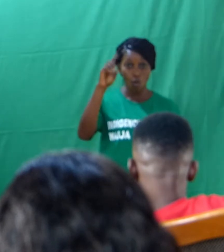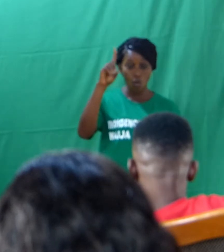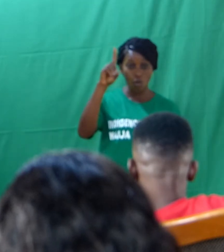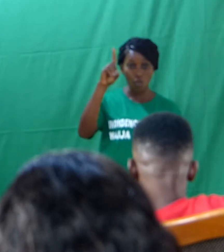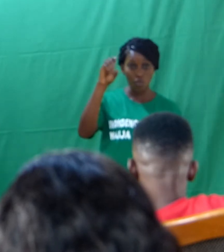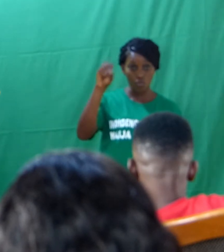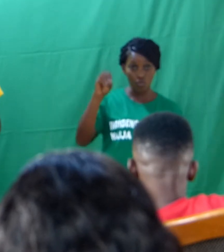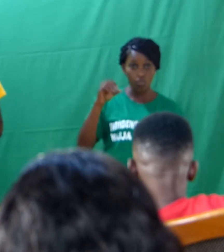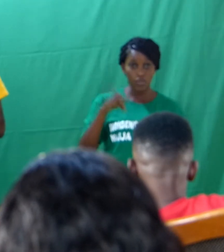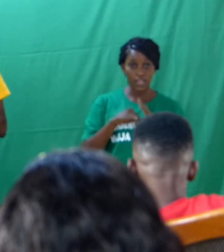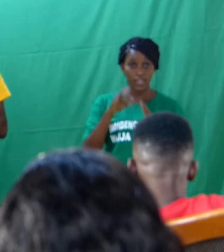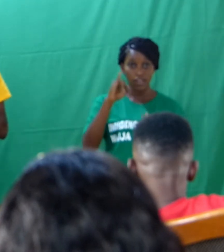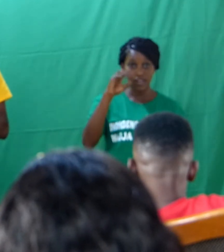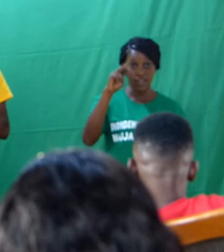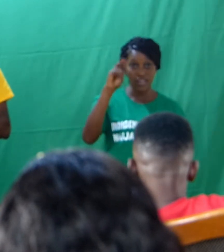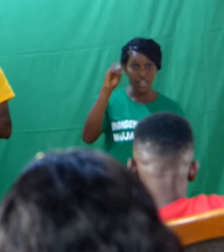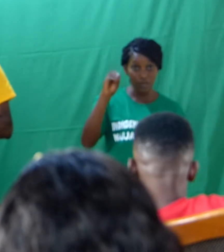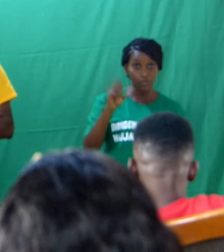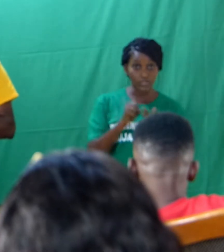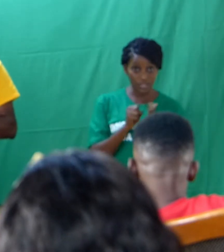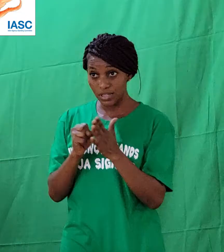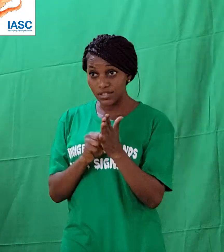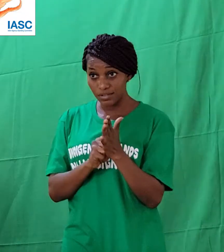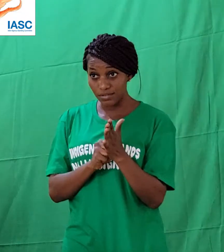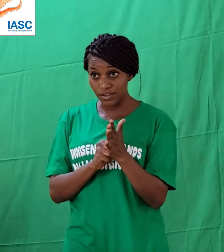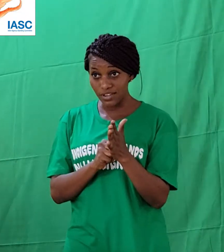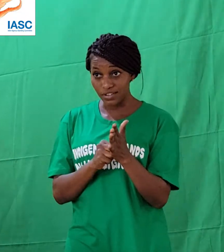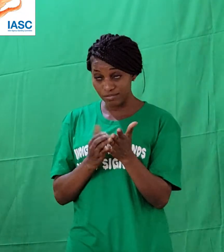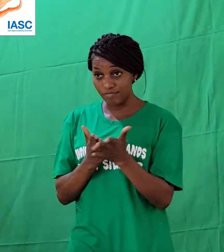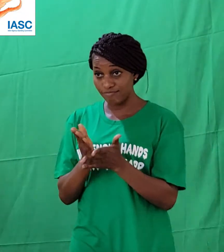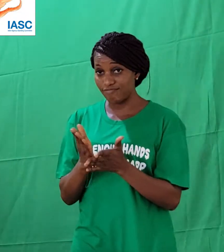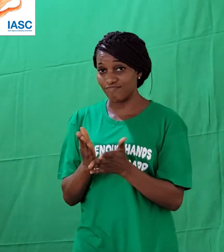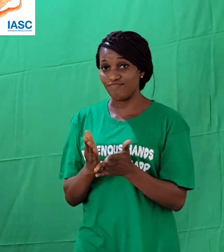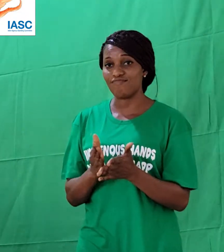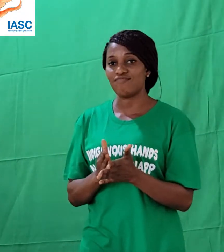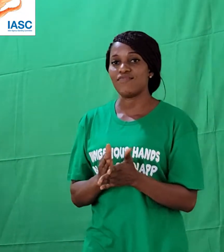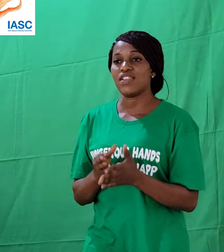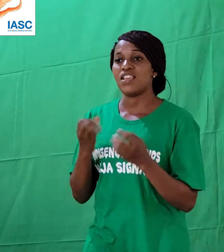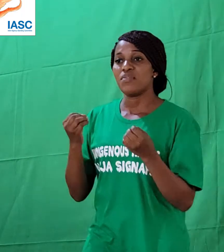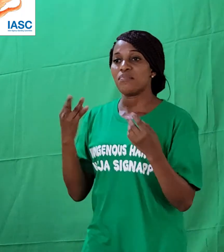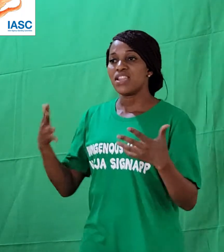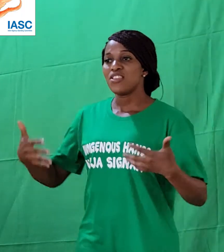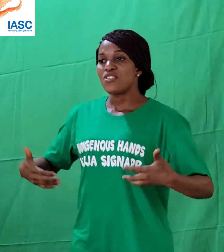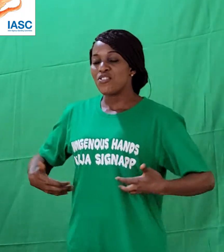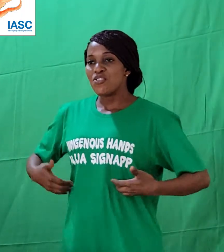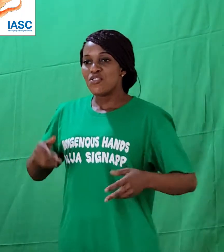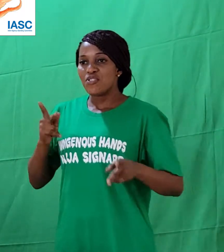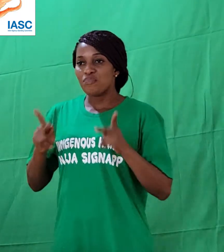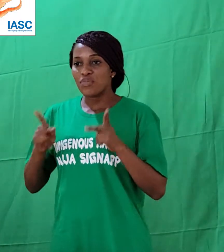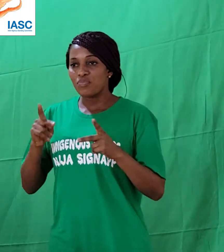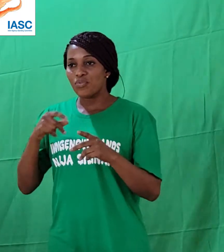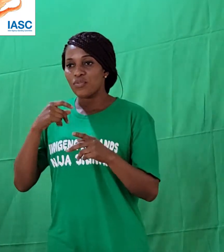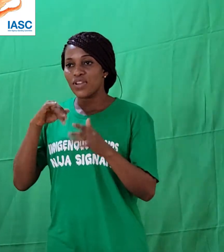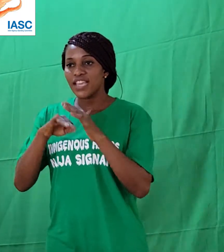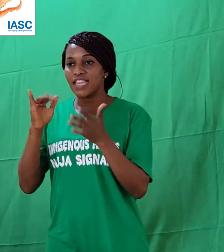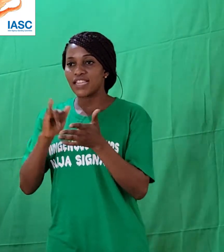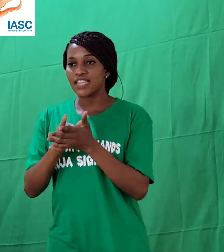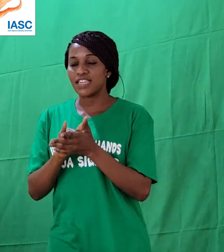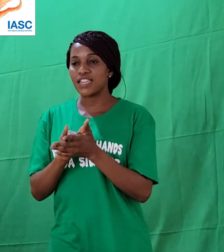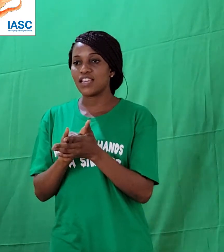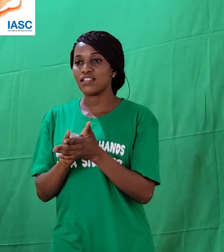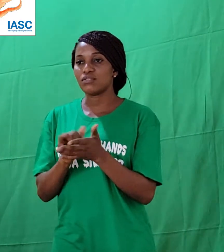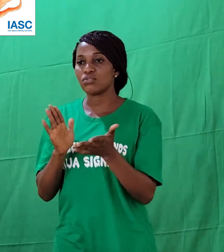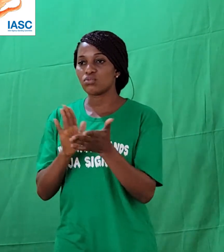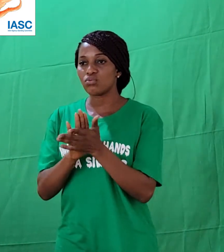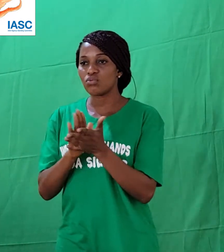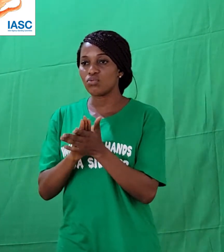Orado in Imo State. And, a lot of young people who are in that school feel isolated.